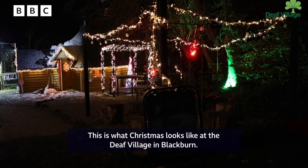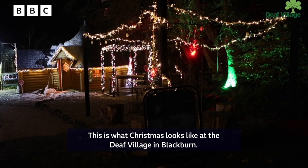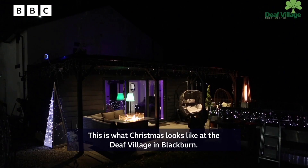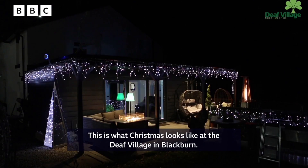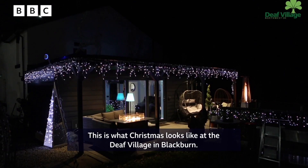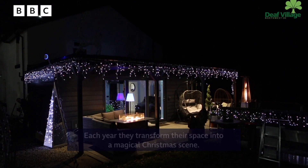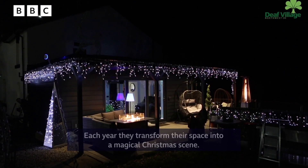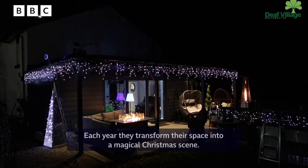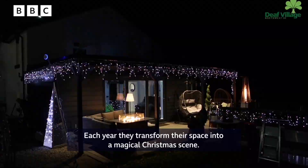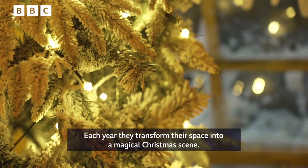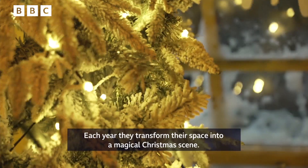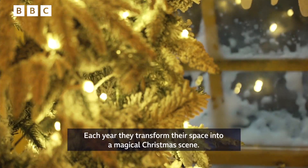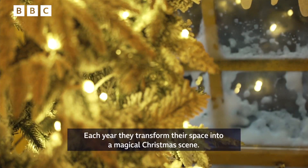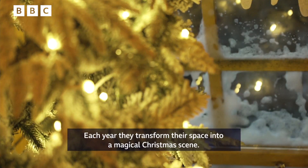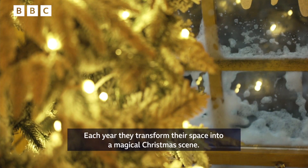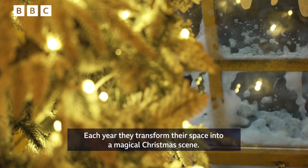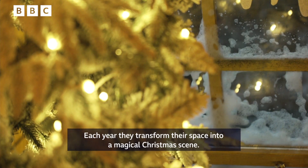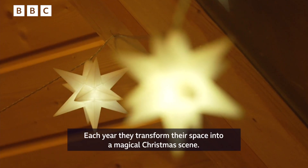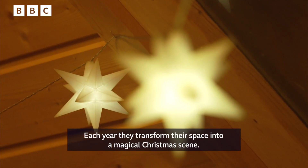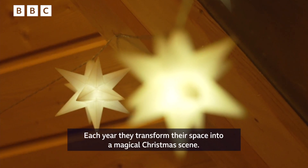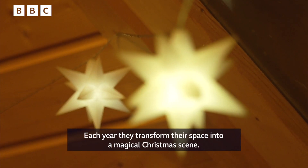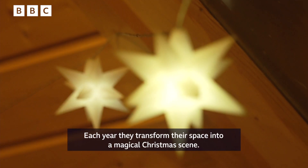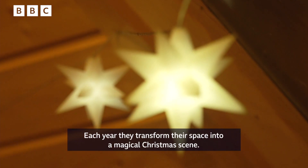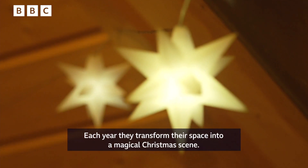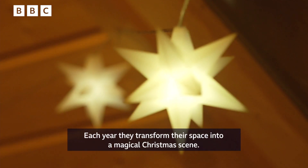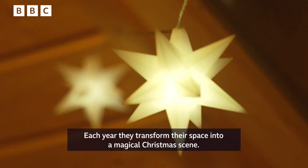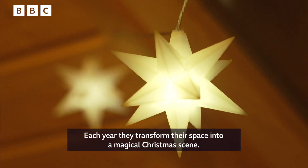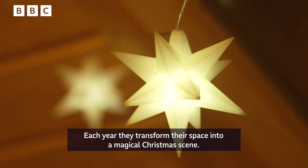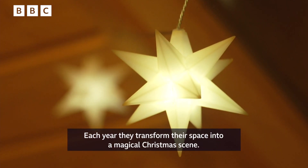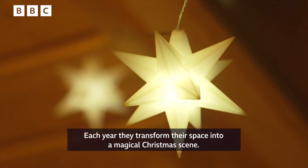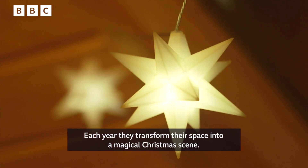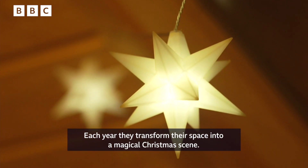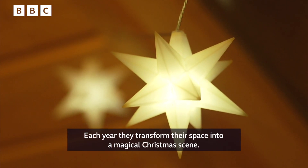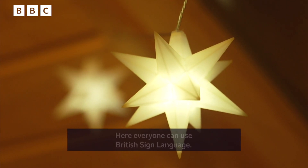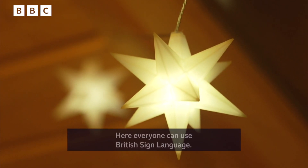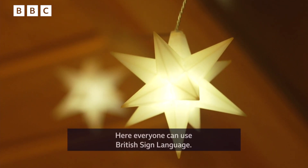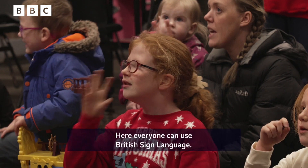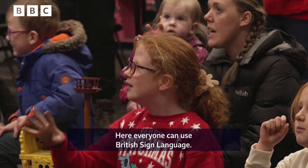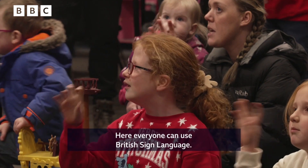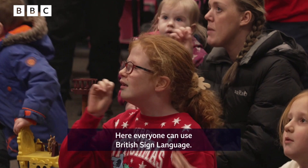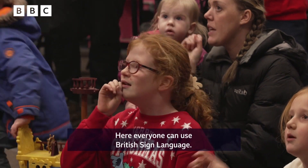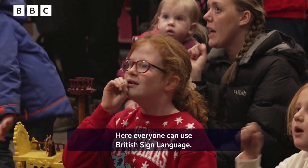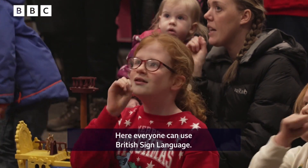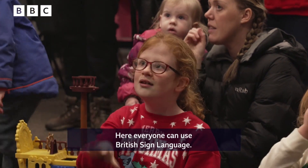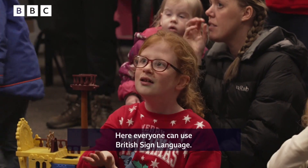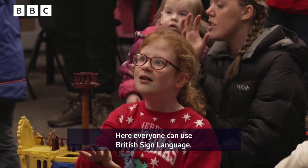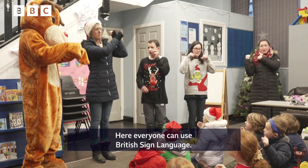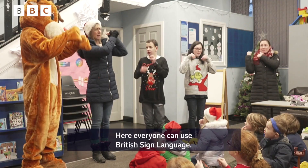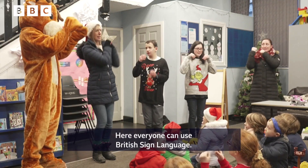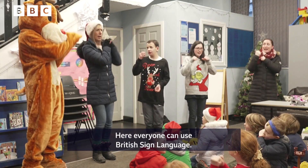Blackburn. Each year, they transform their space into a magical Christmas scene. Here, everyone can use British